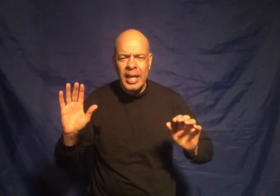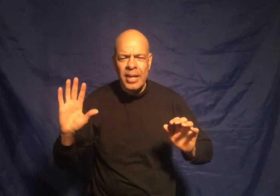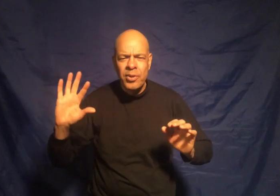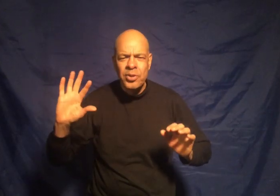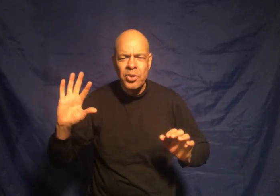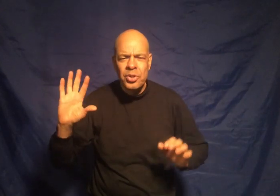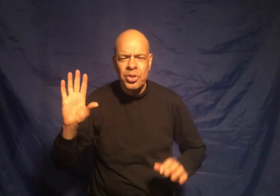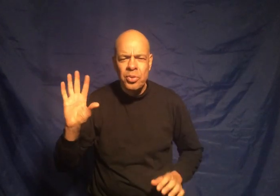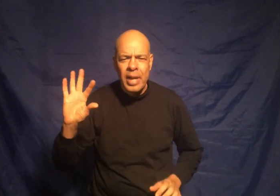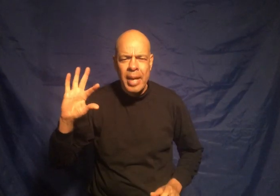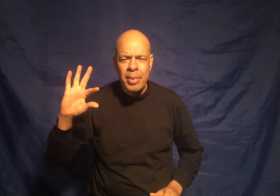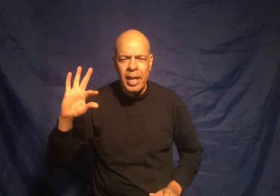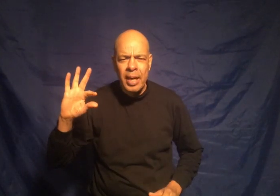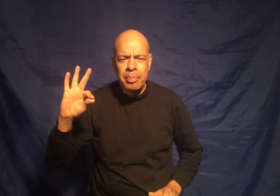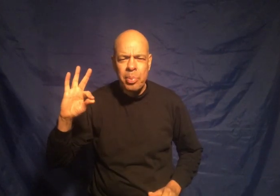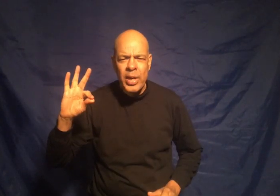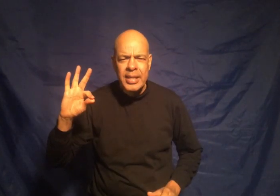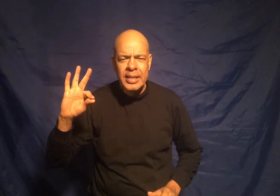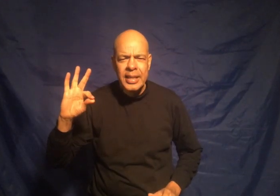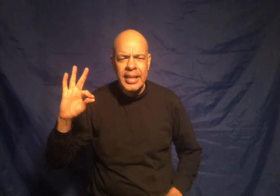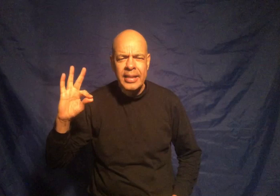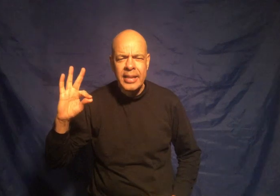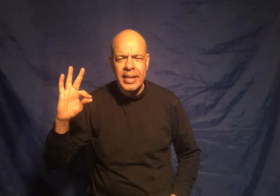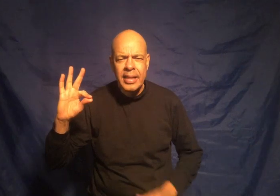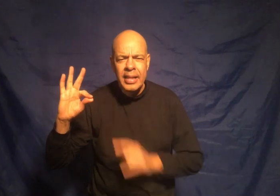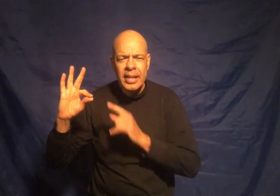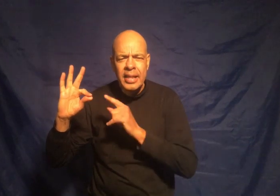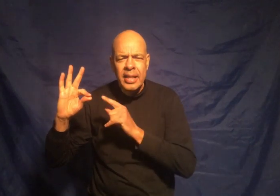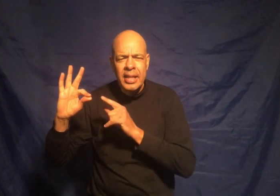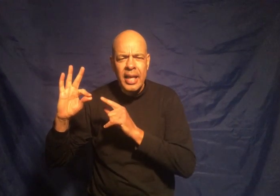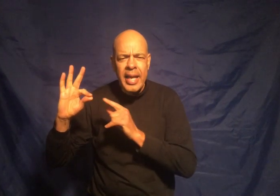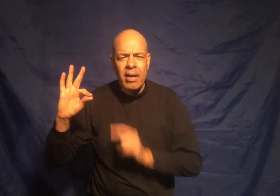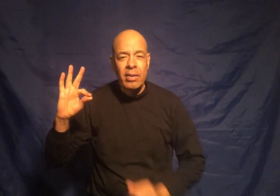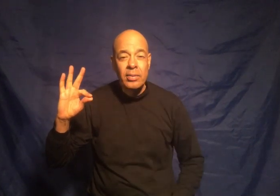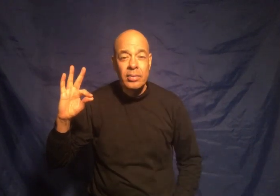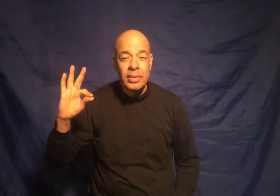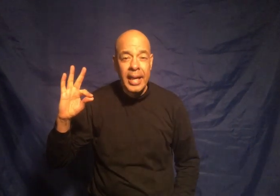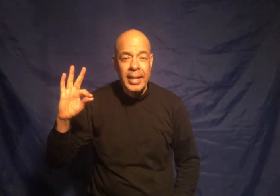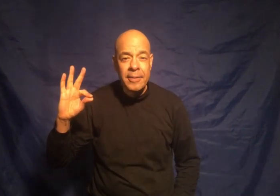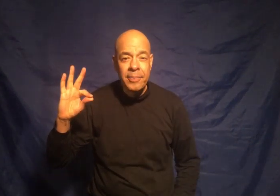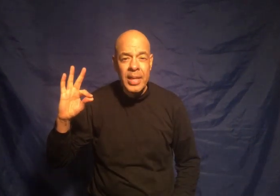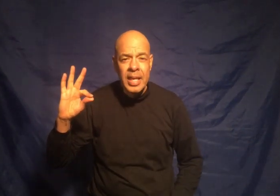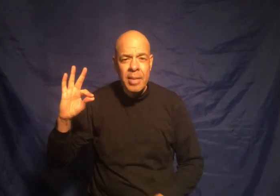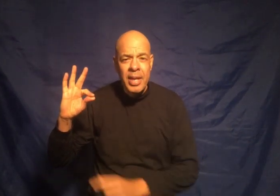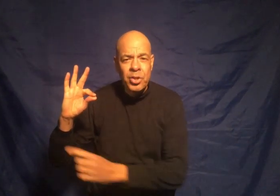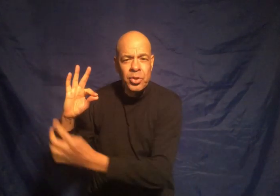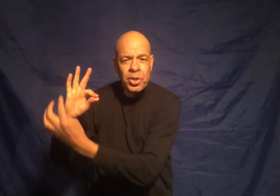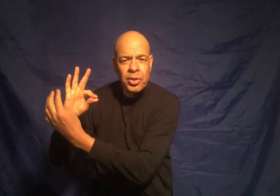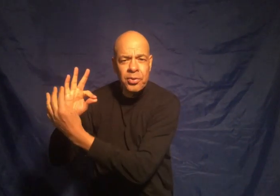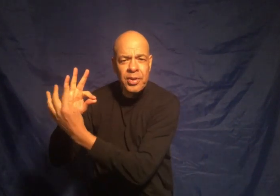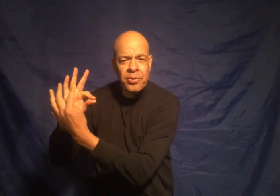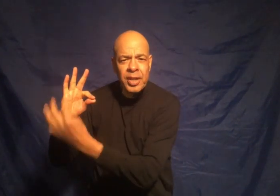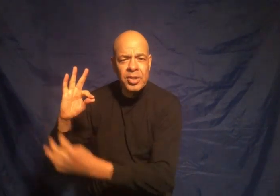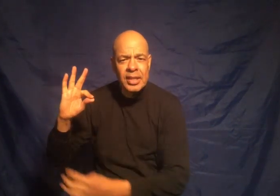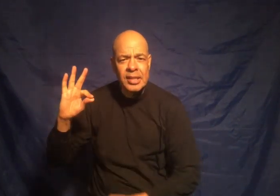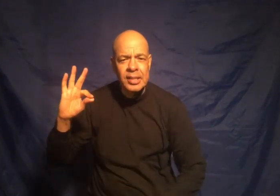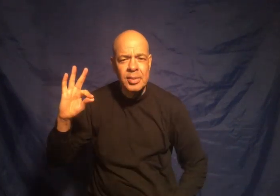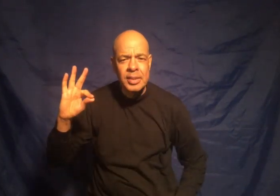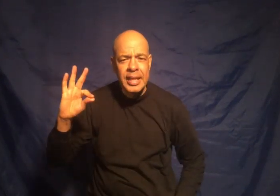like for you to do is to grab a point in the air okay make sure your three fingers are sticking